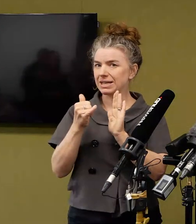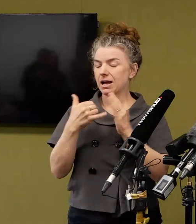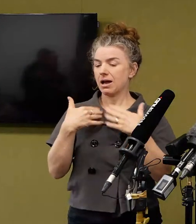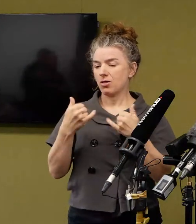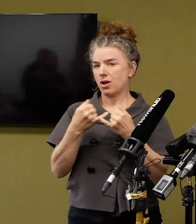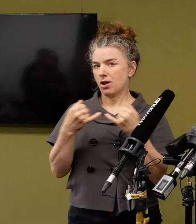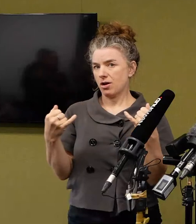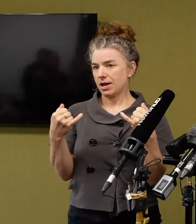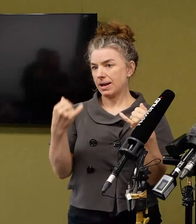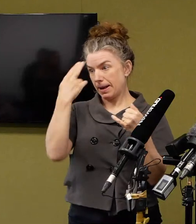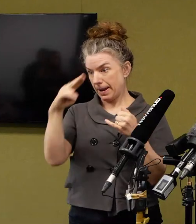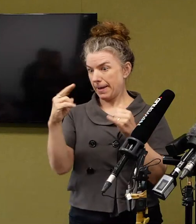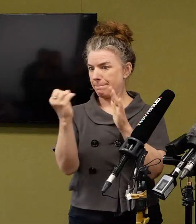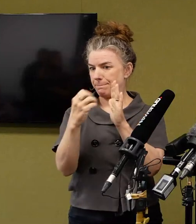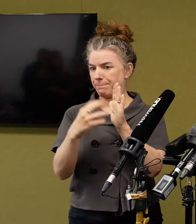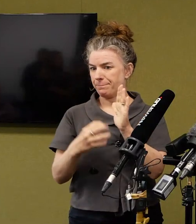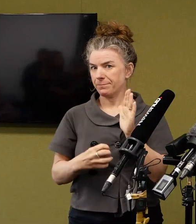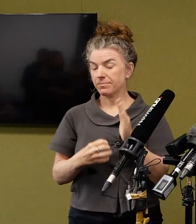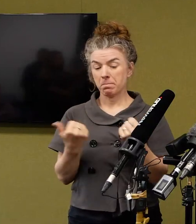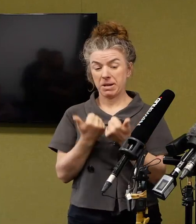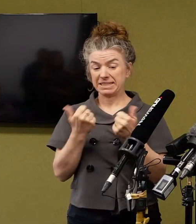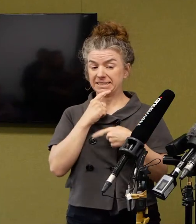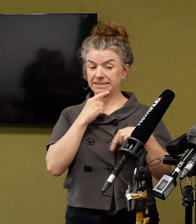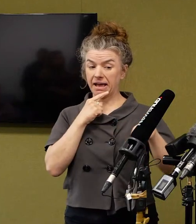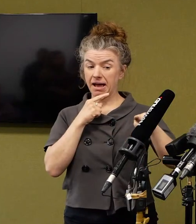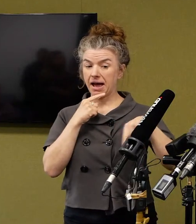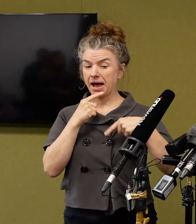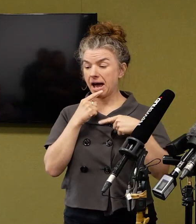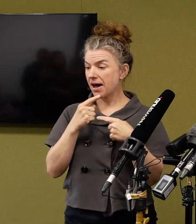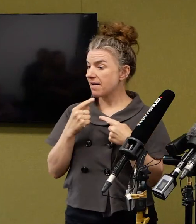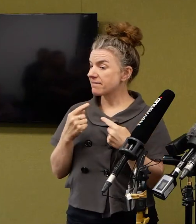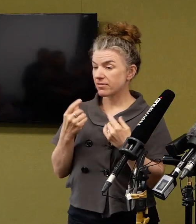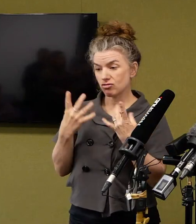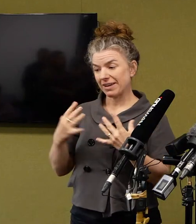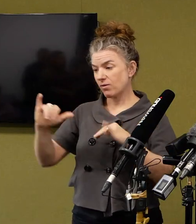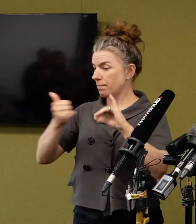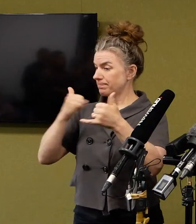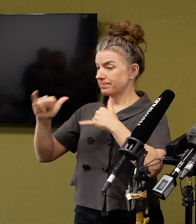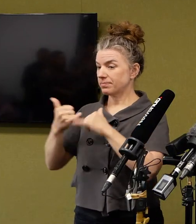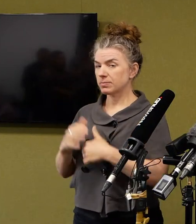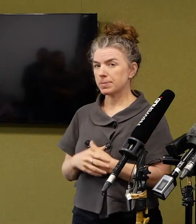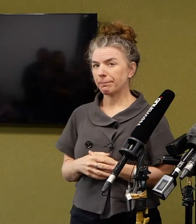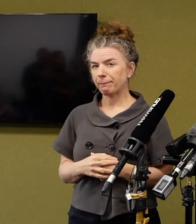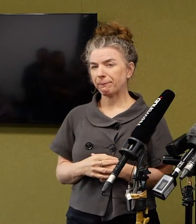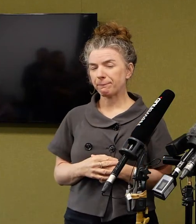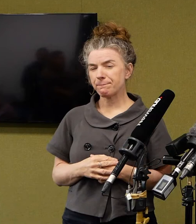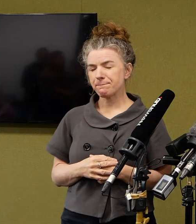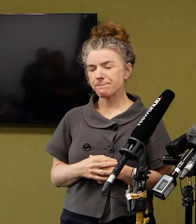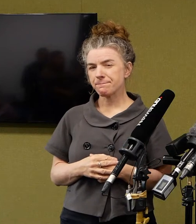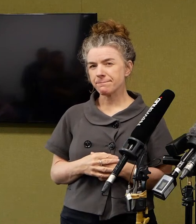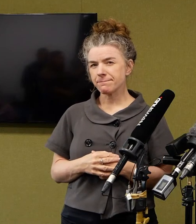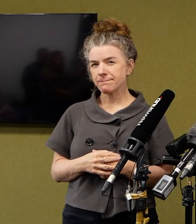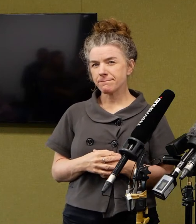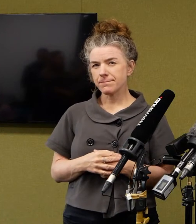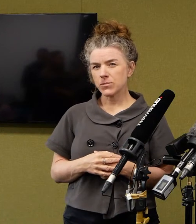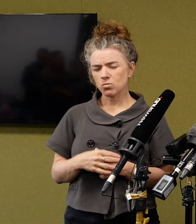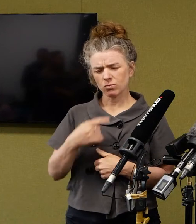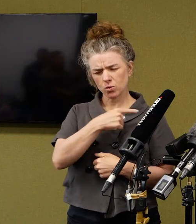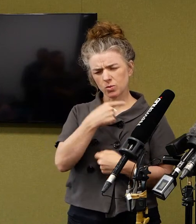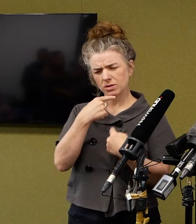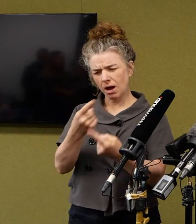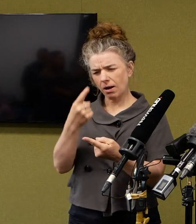is happening, and there are plenty of operators there ready to take those registration details. And how are people told that they need to self